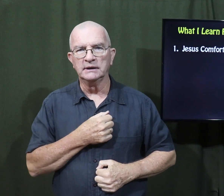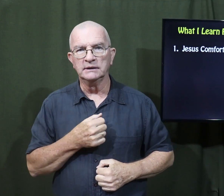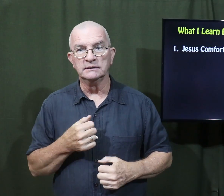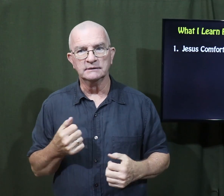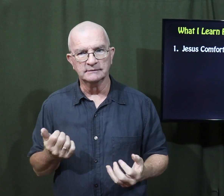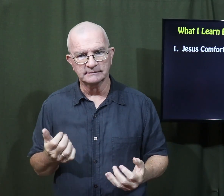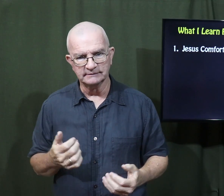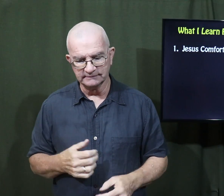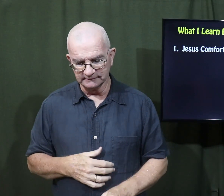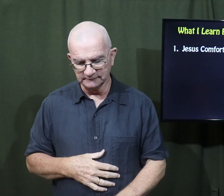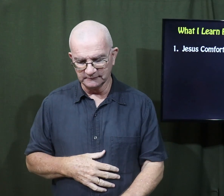the soldiers.